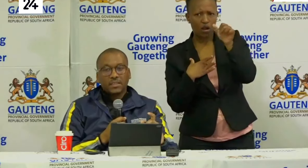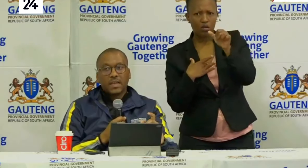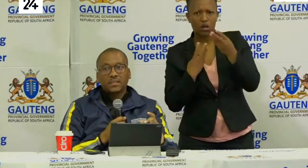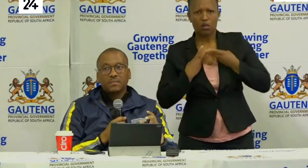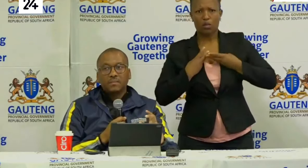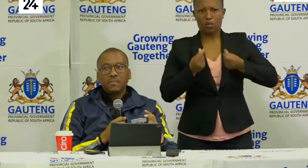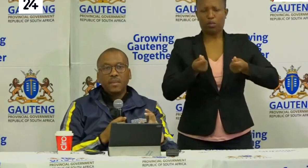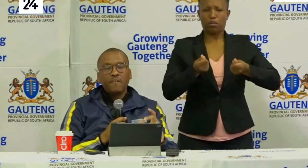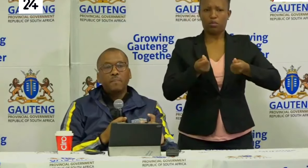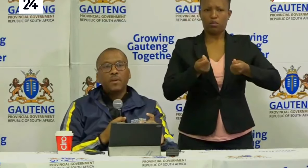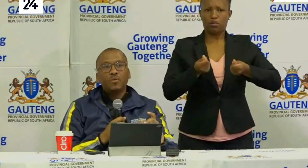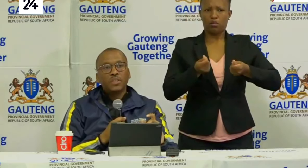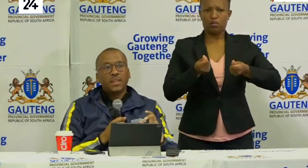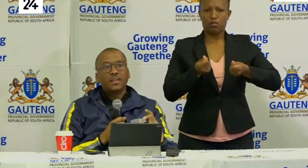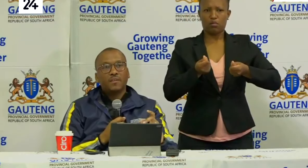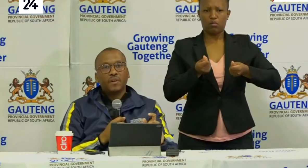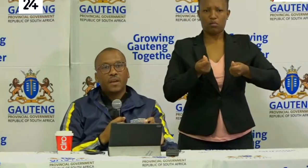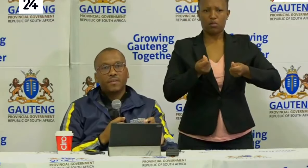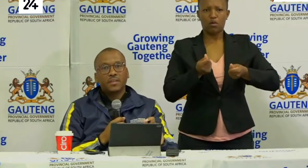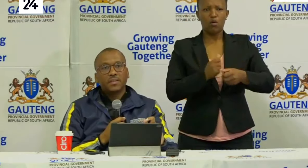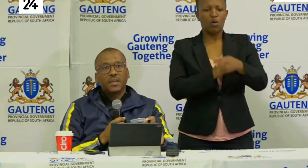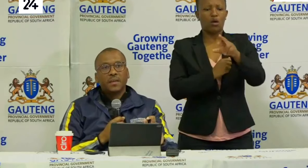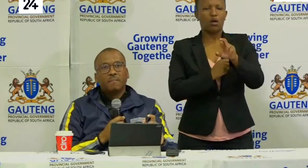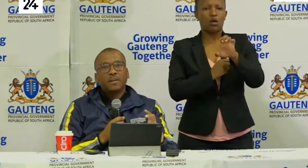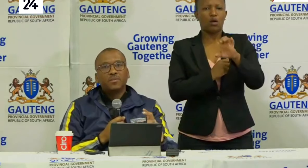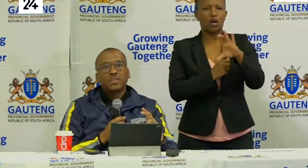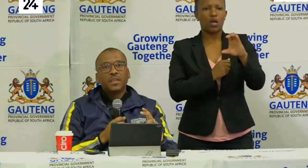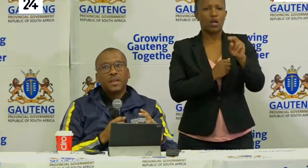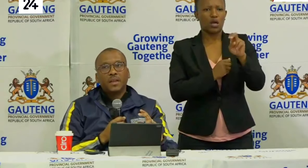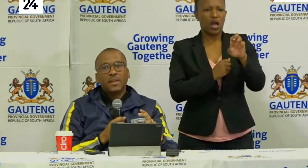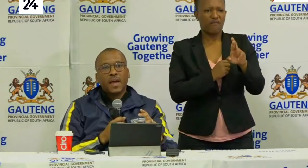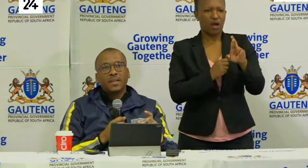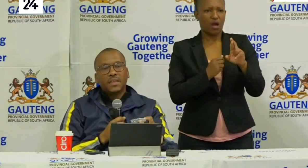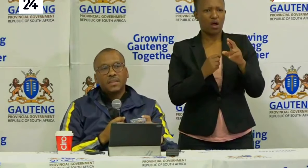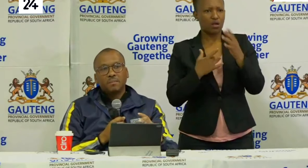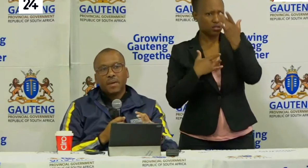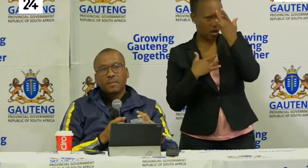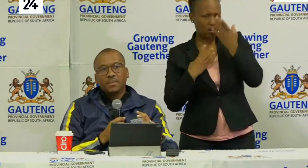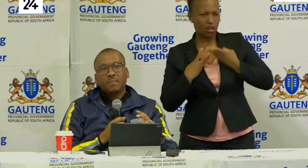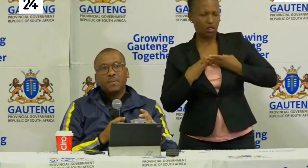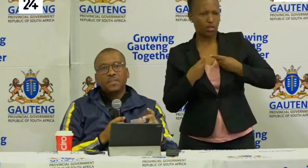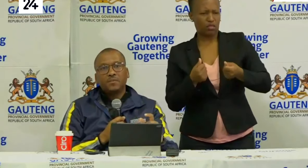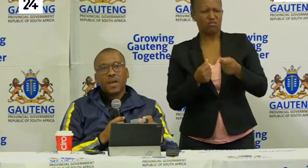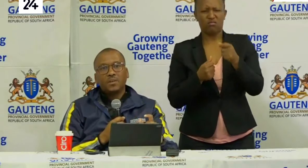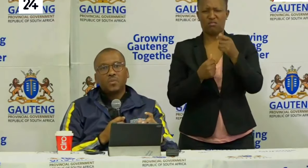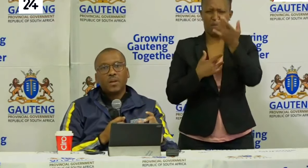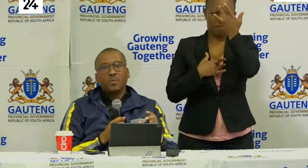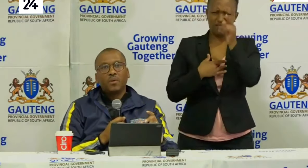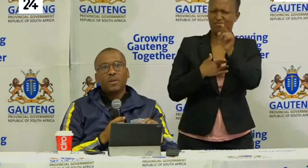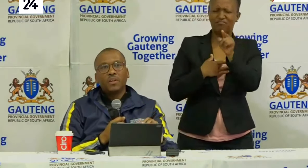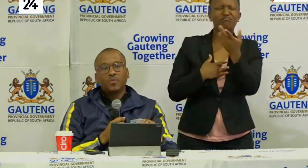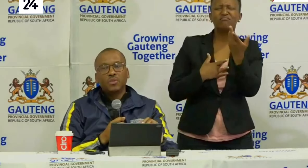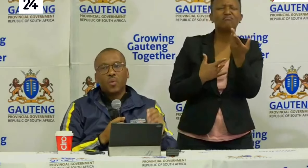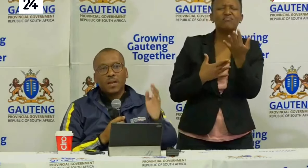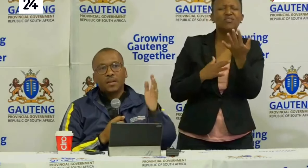patients that have been noted that they have recovered but you see the understanding becomes a bit difficult when